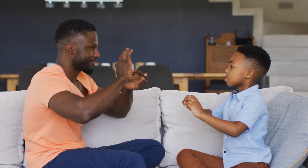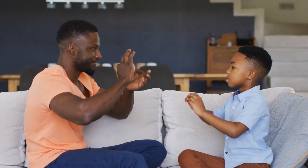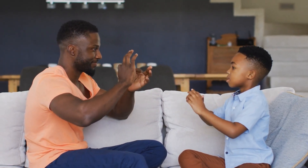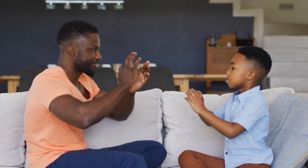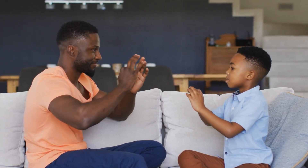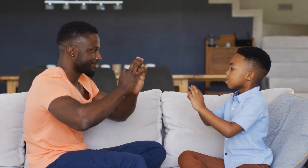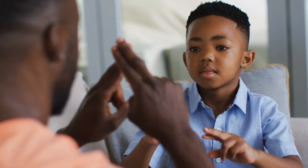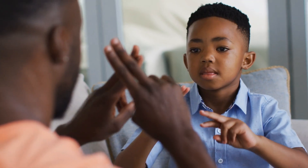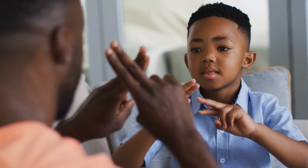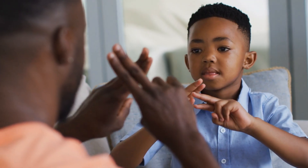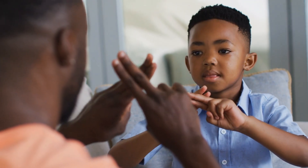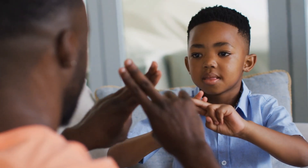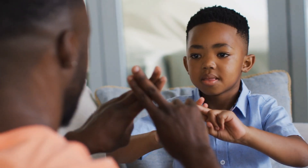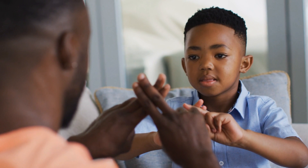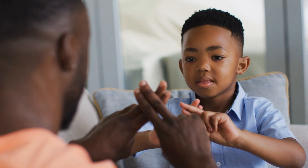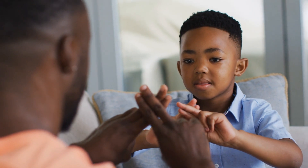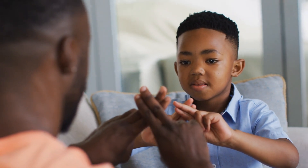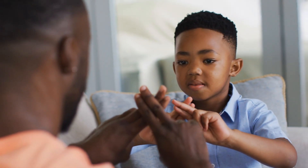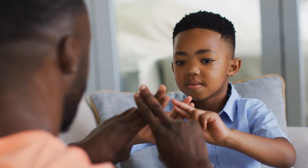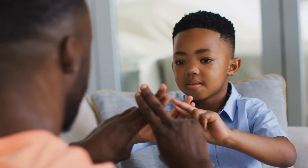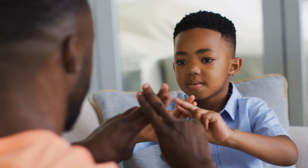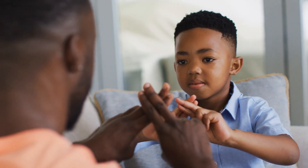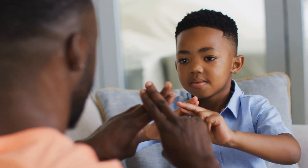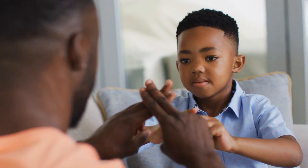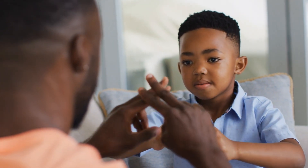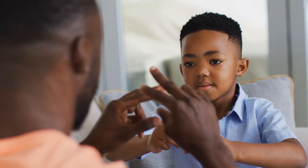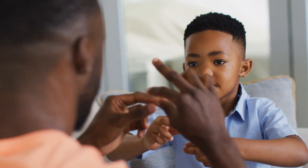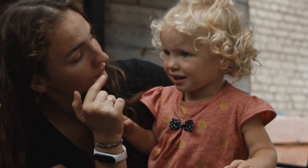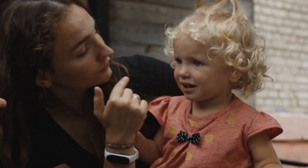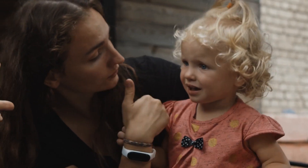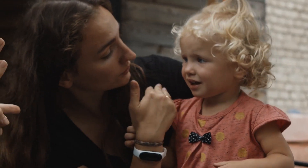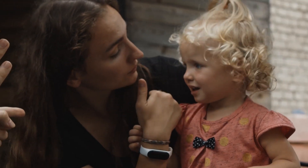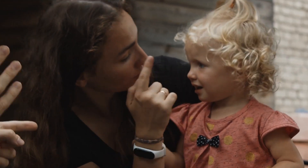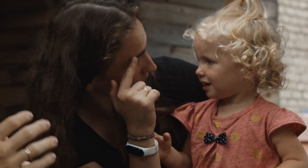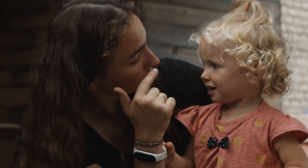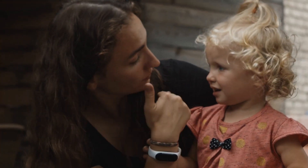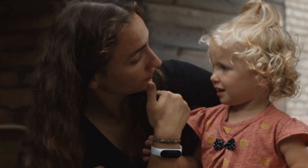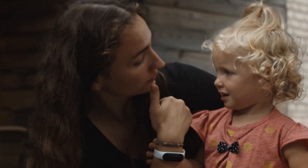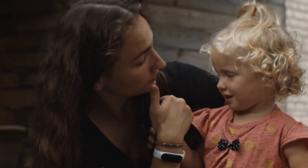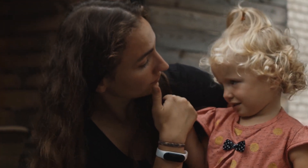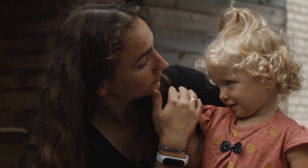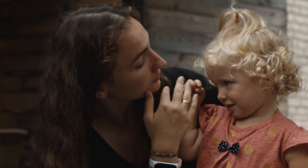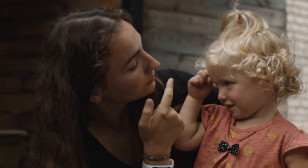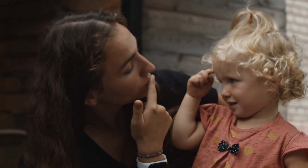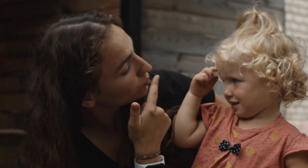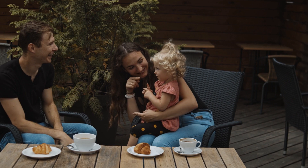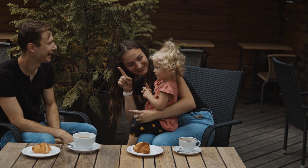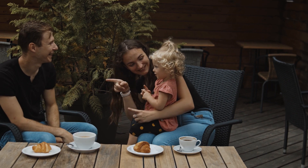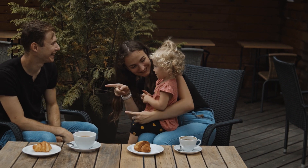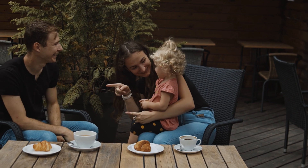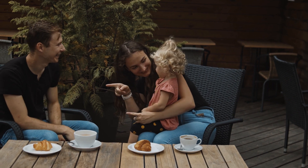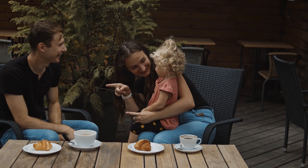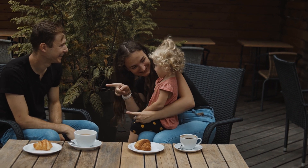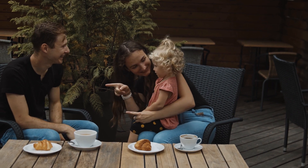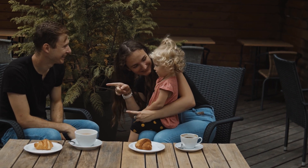language at an early stage, a deaf child may miss out on learning language. To address language deprivation and help